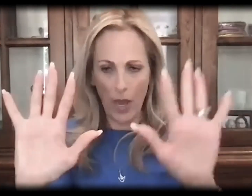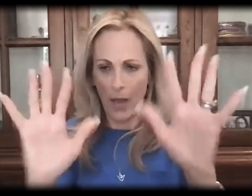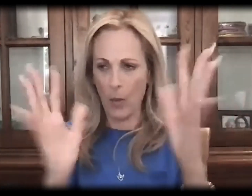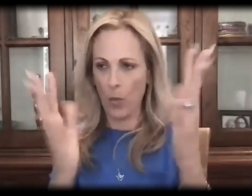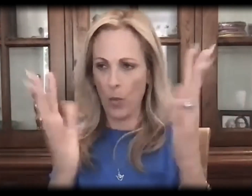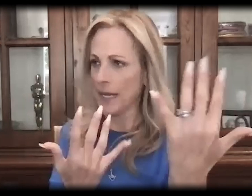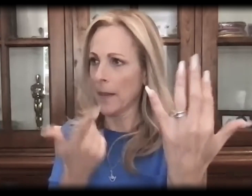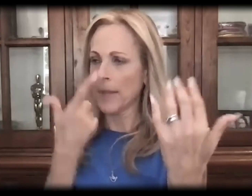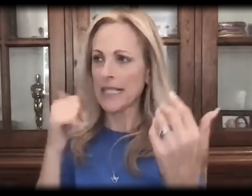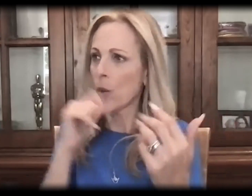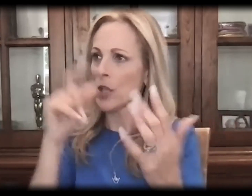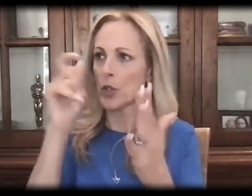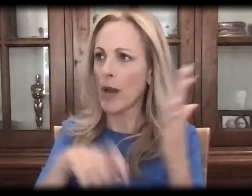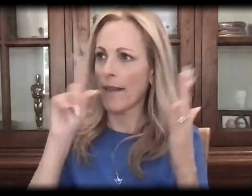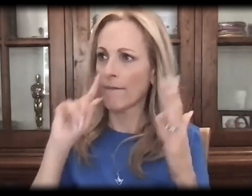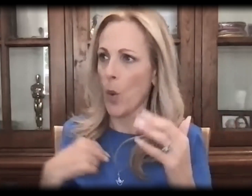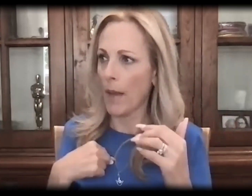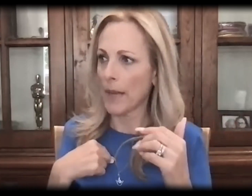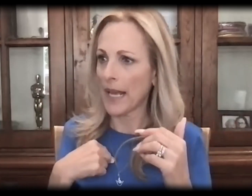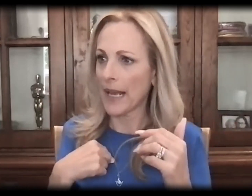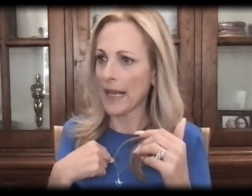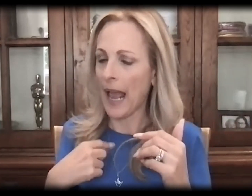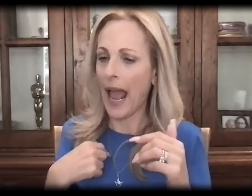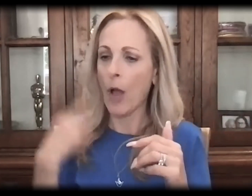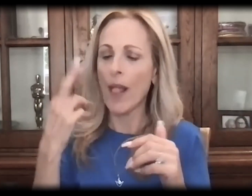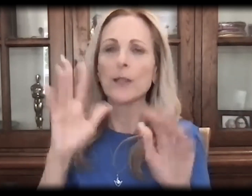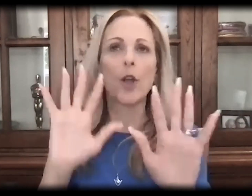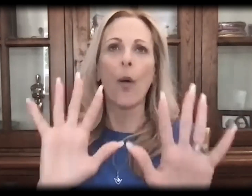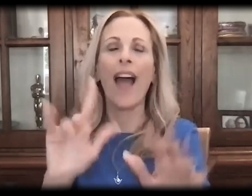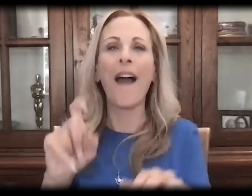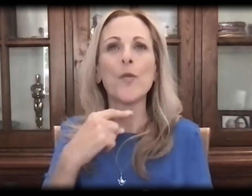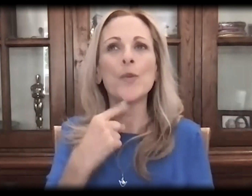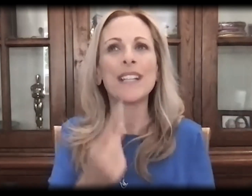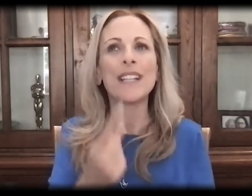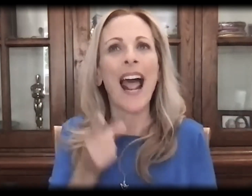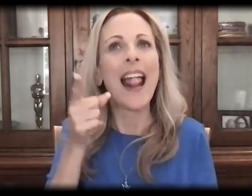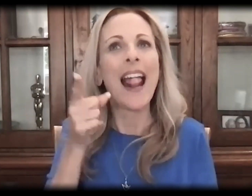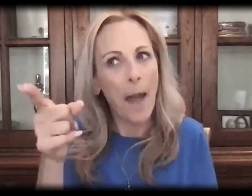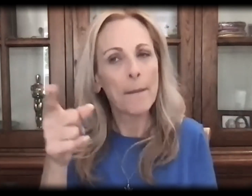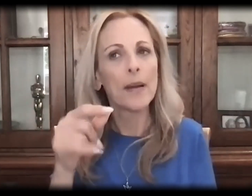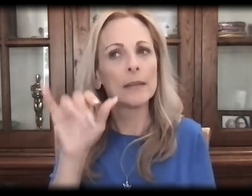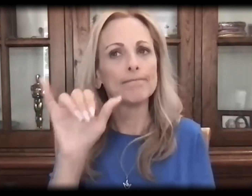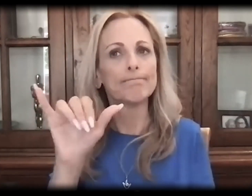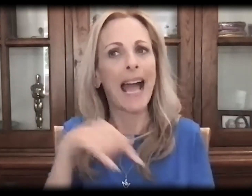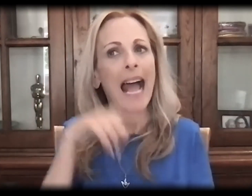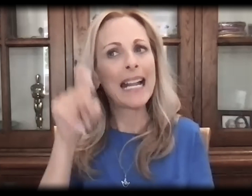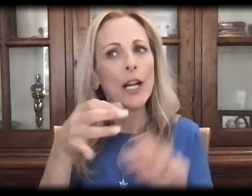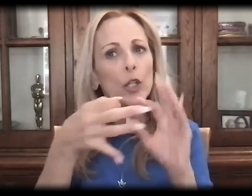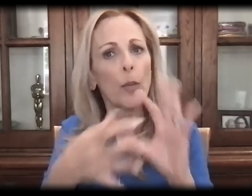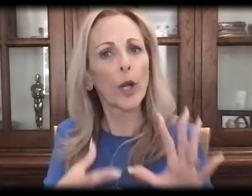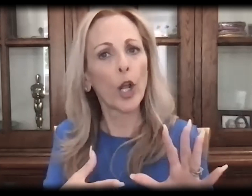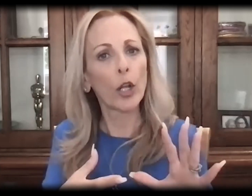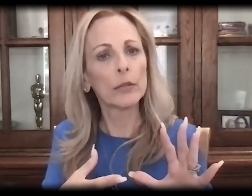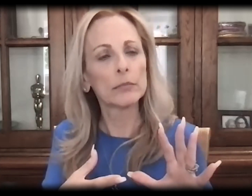And so then when I realized, oh, wait a minute. Okay, the script wasn't written for me, but they're asking me to play the judge. I need to sort of clue them in as to